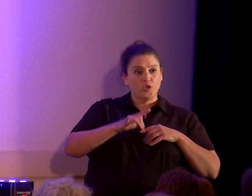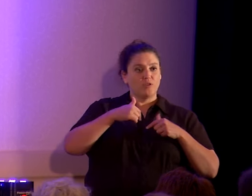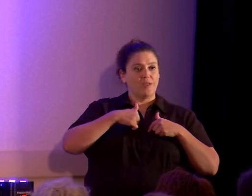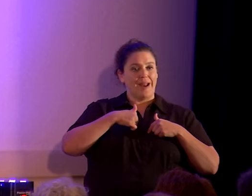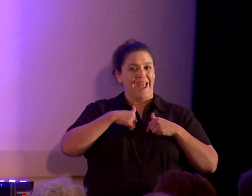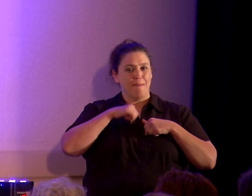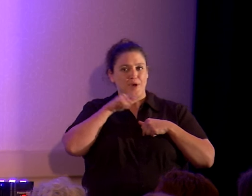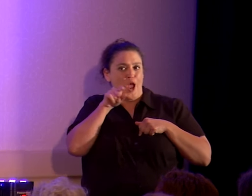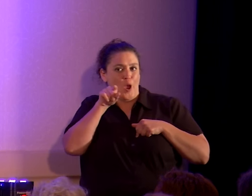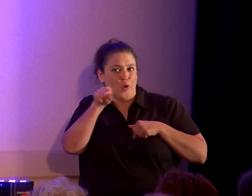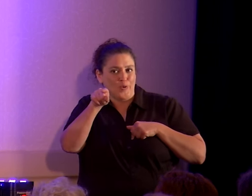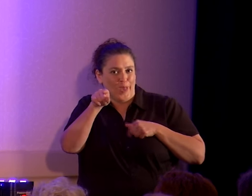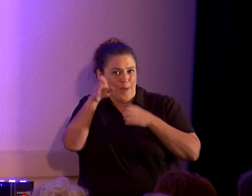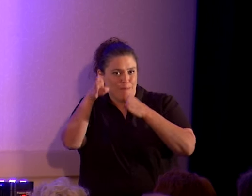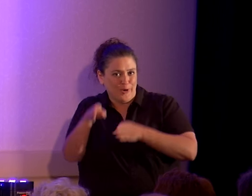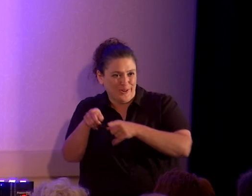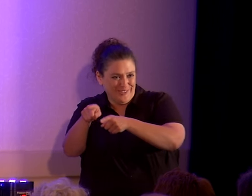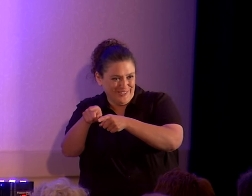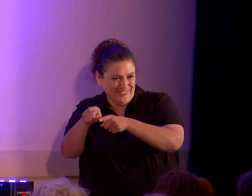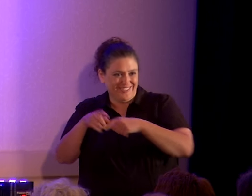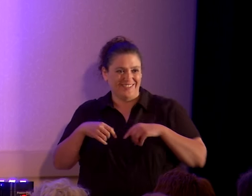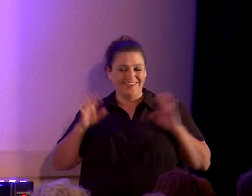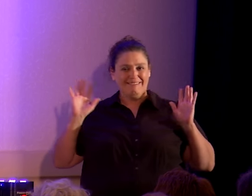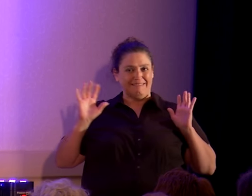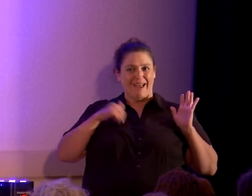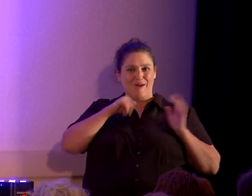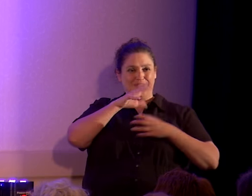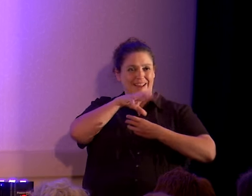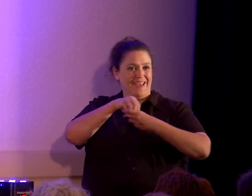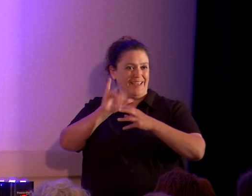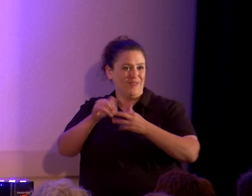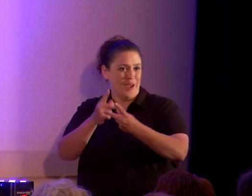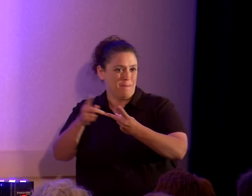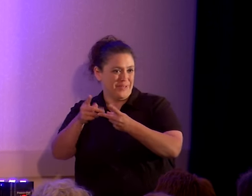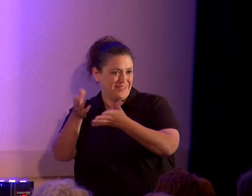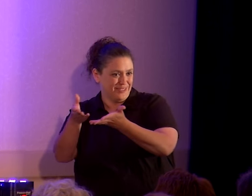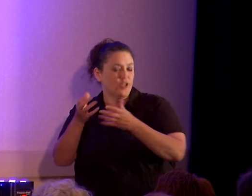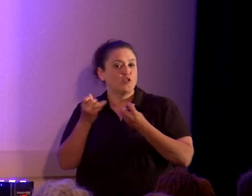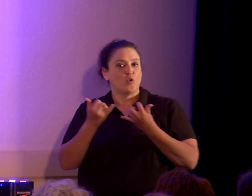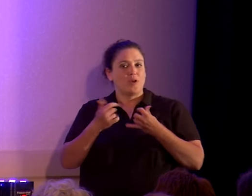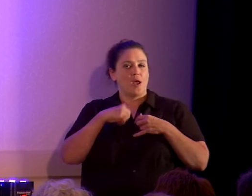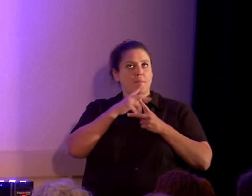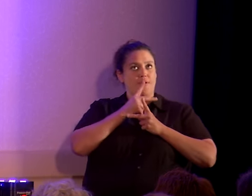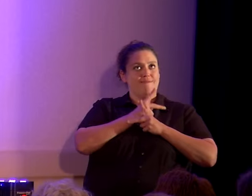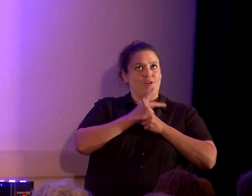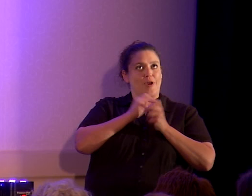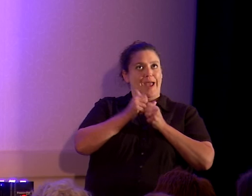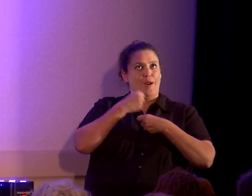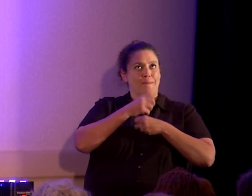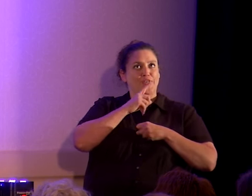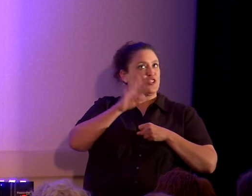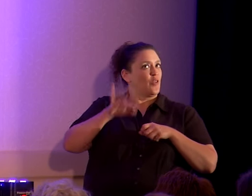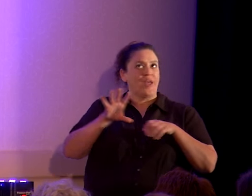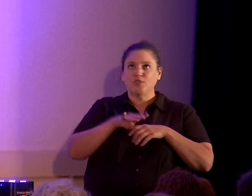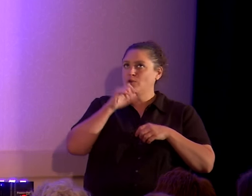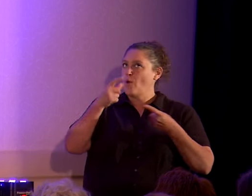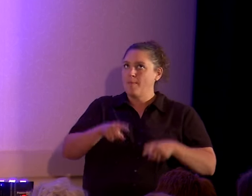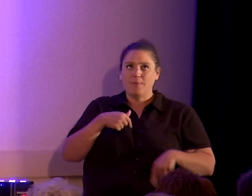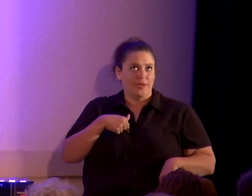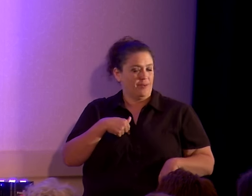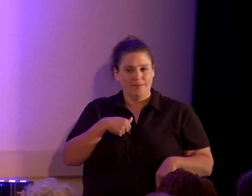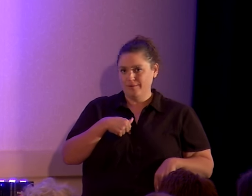that person and not having been in that position. And so now I'm going to go figure out how to make sure that shit never happens to me.